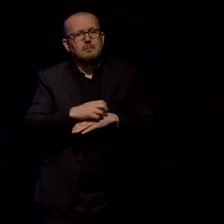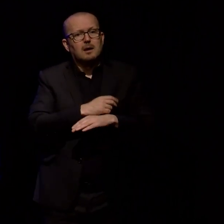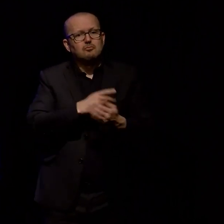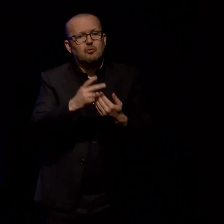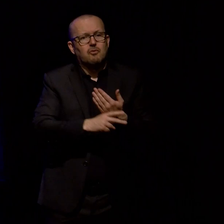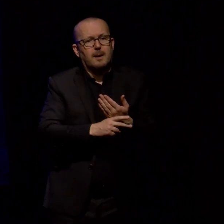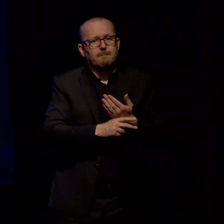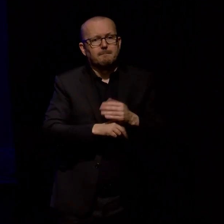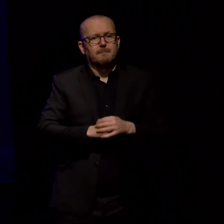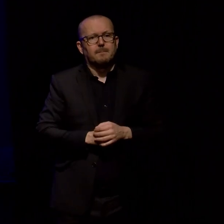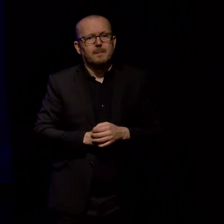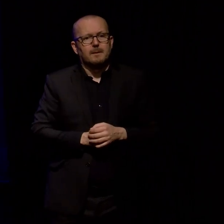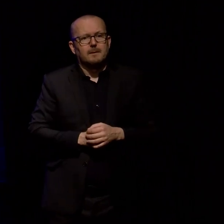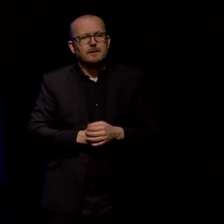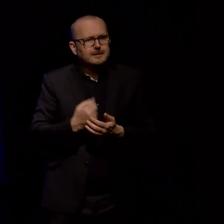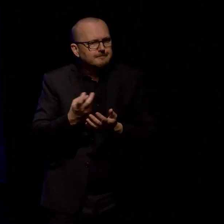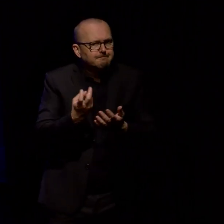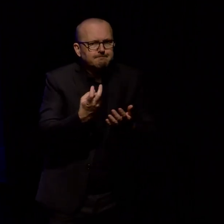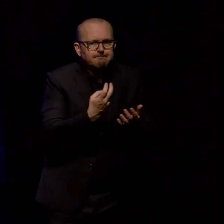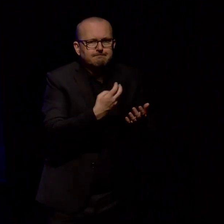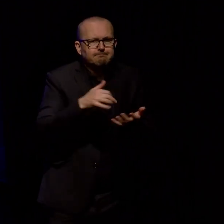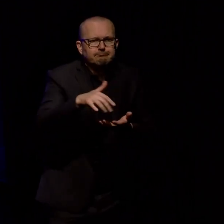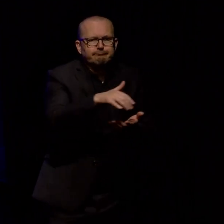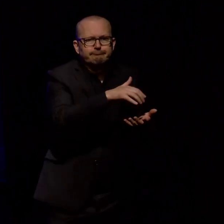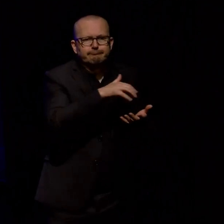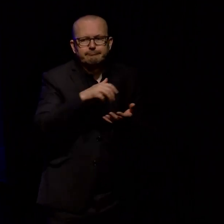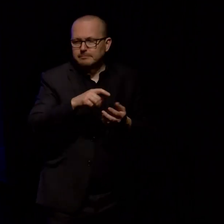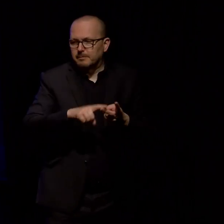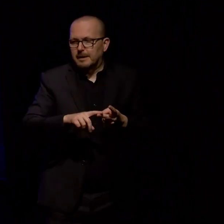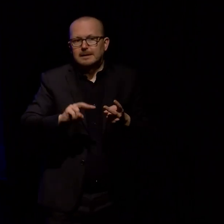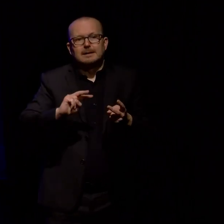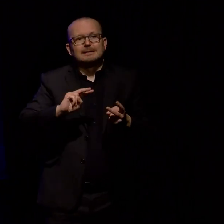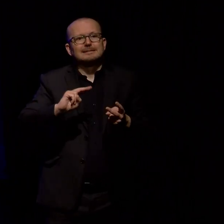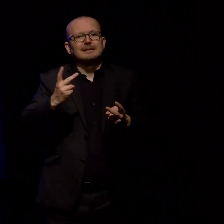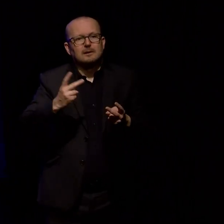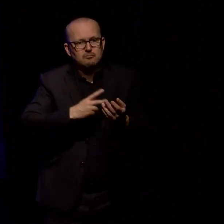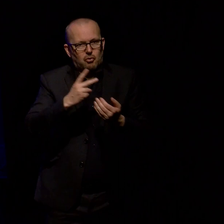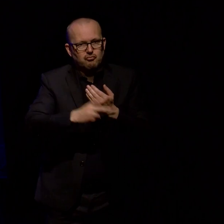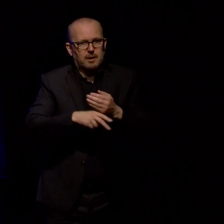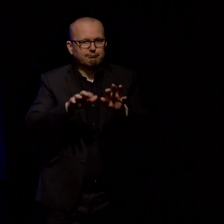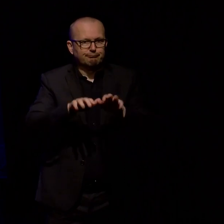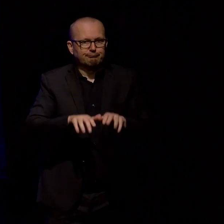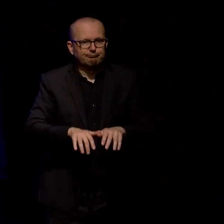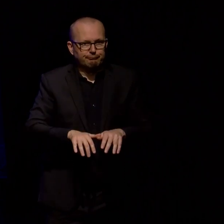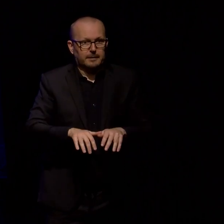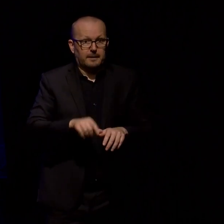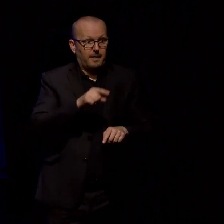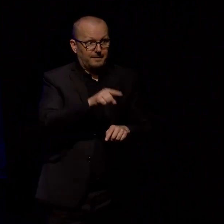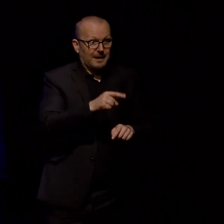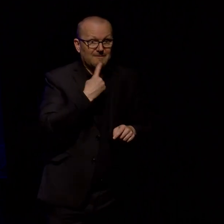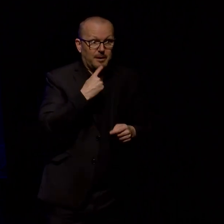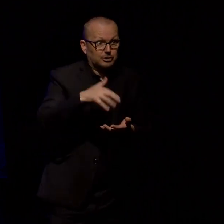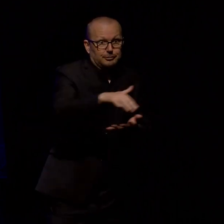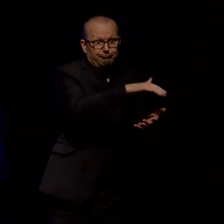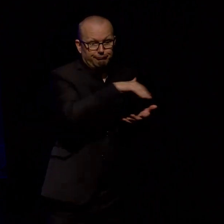looking for New Zealand artists. I wrote a second program that reads in that harvested data and